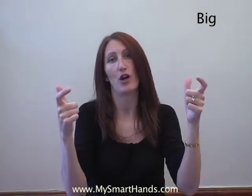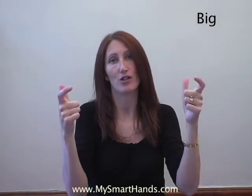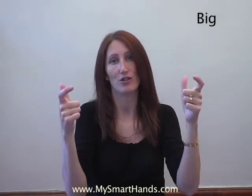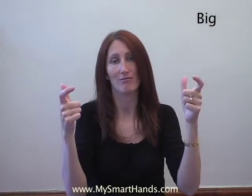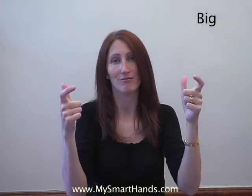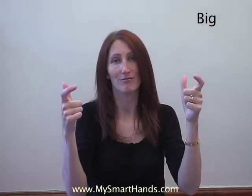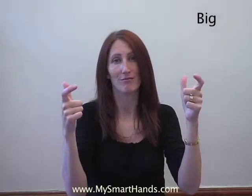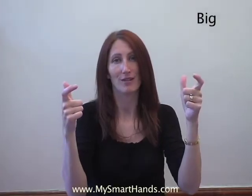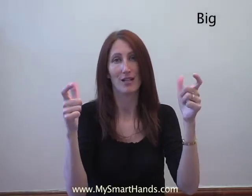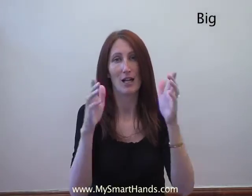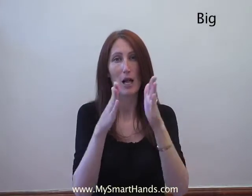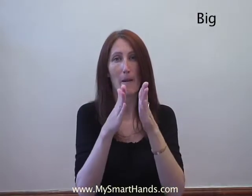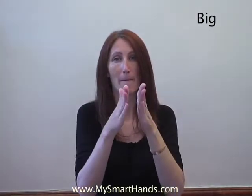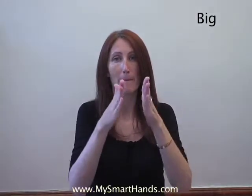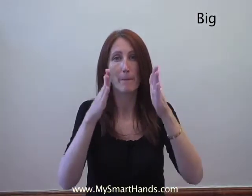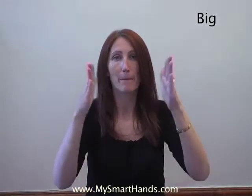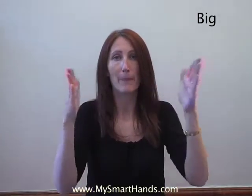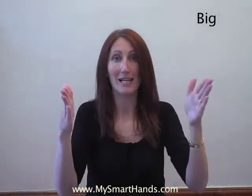large. Big.